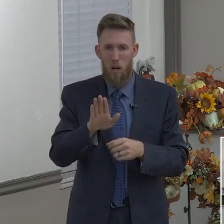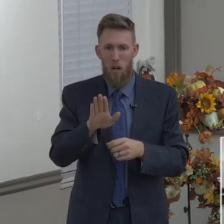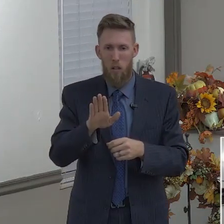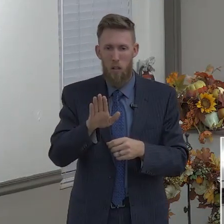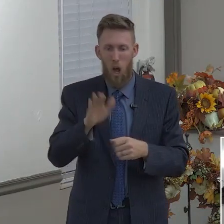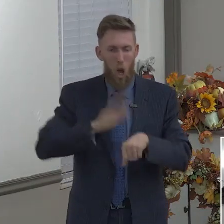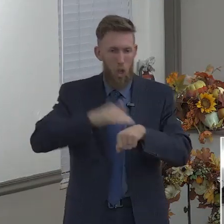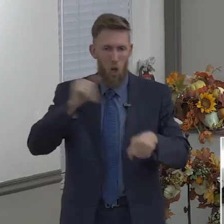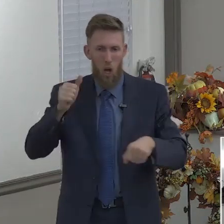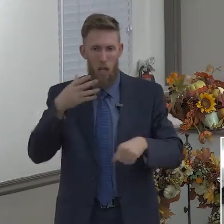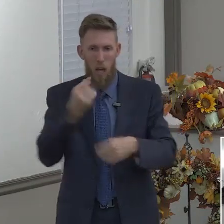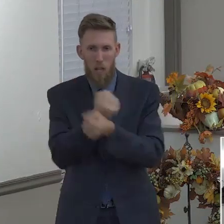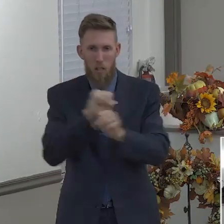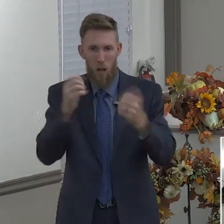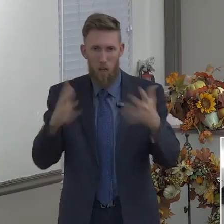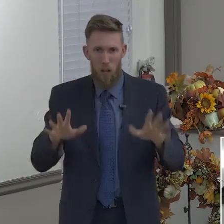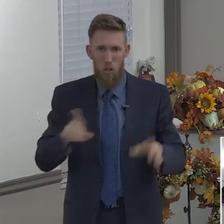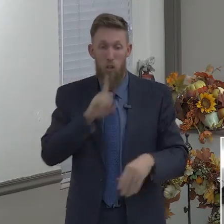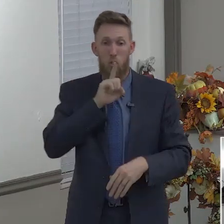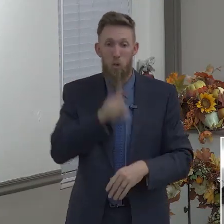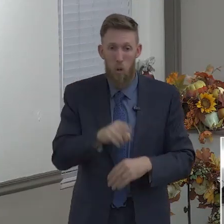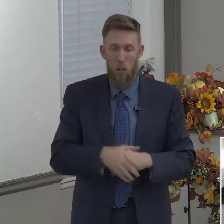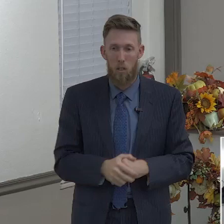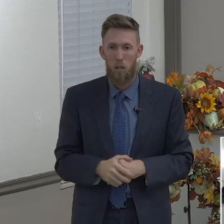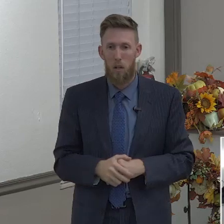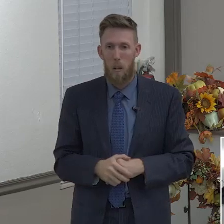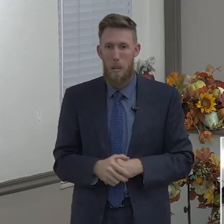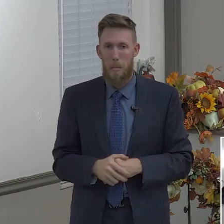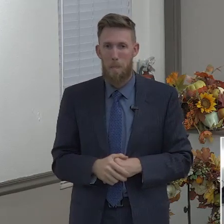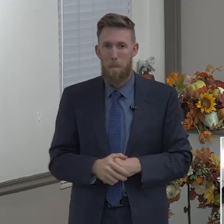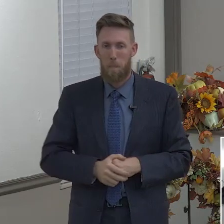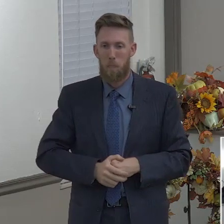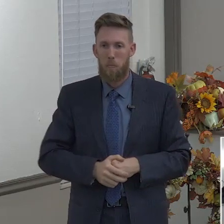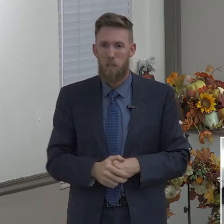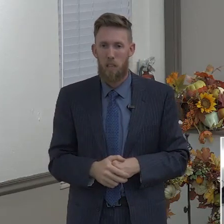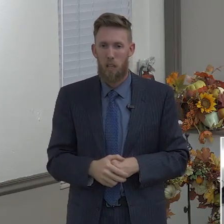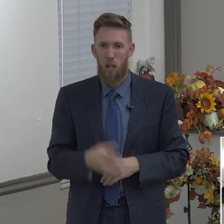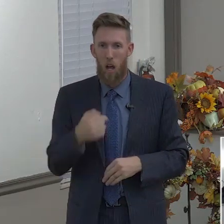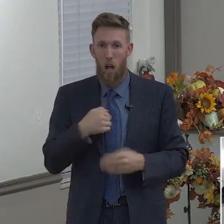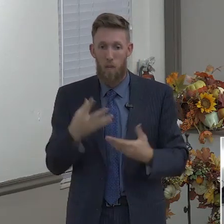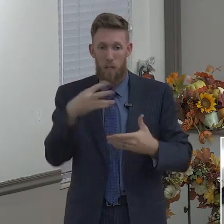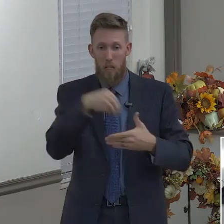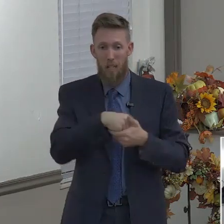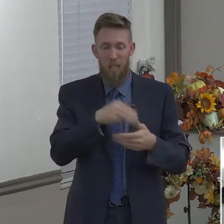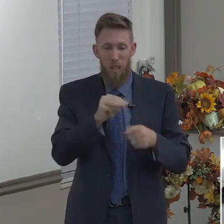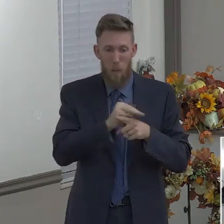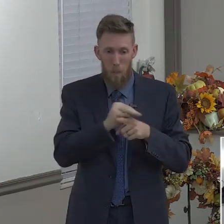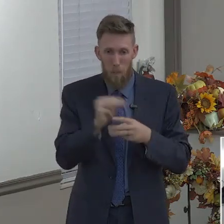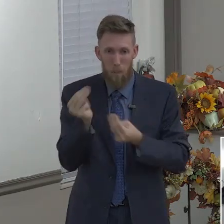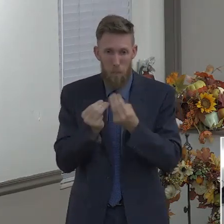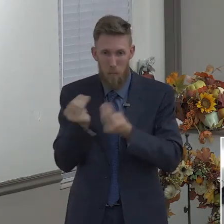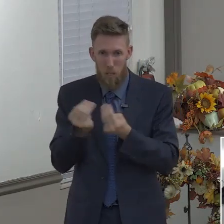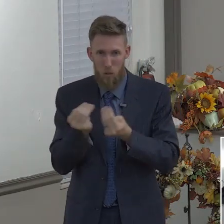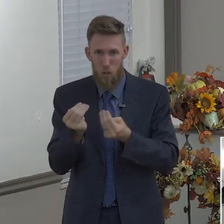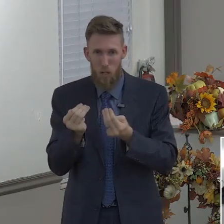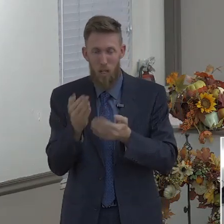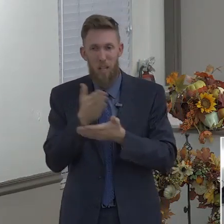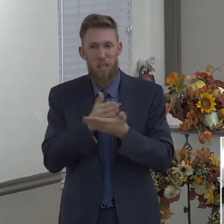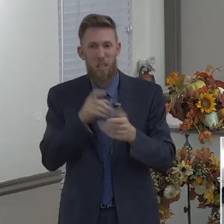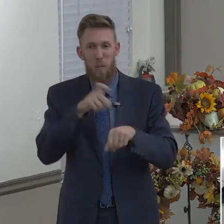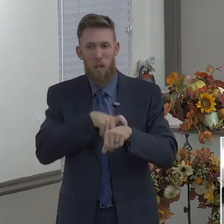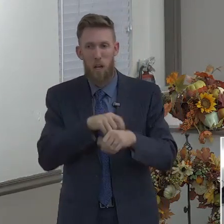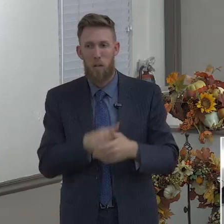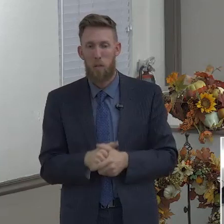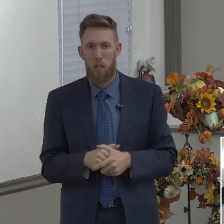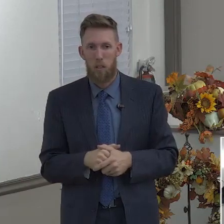the ministry, I haven't been in the ministry a whole lot compared to people like Pastor Randall or the Canoesans. But I have been in ministry for some